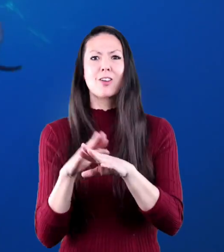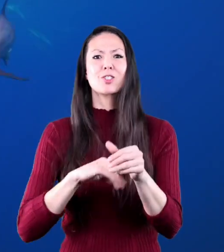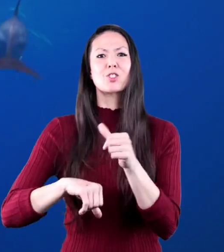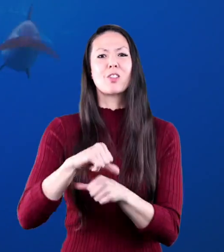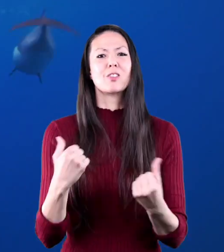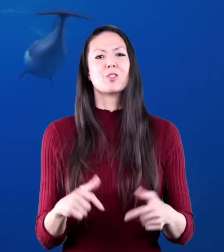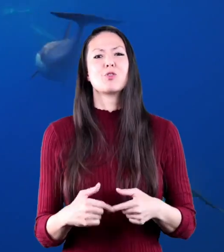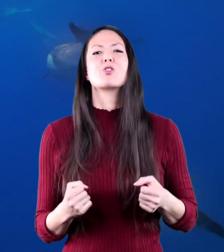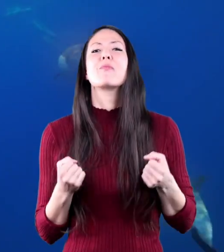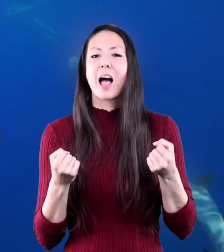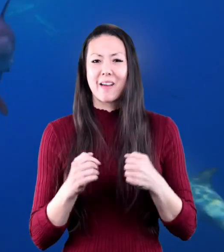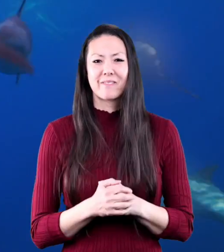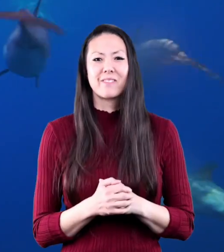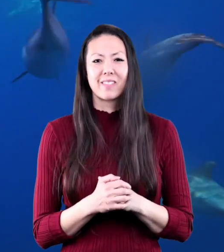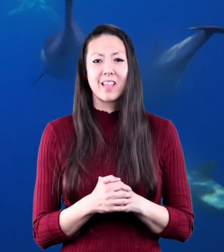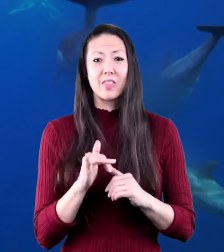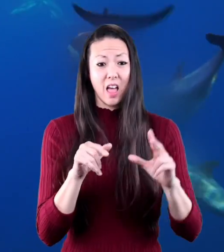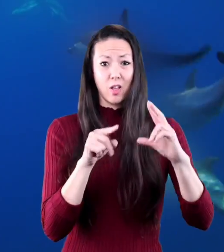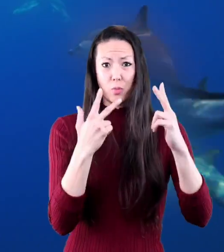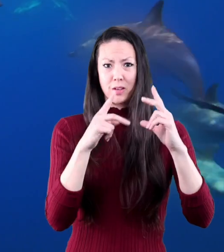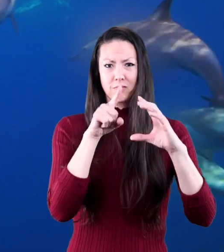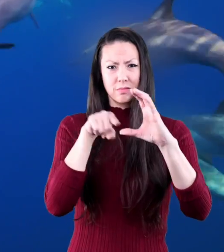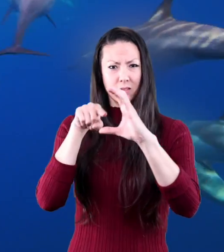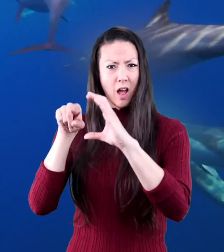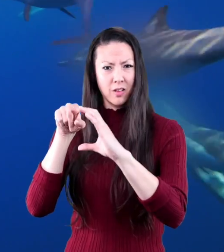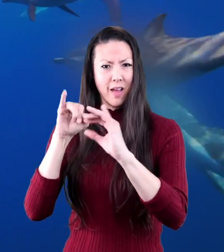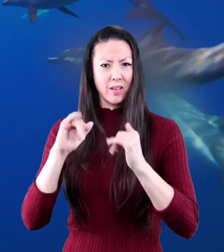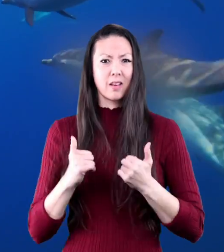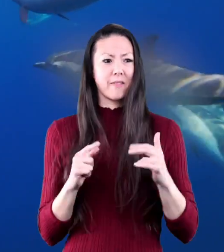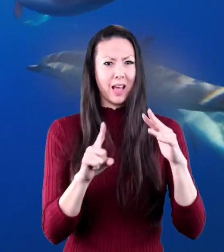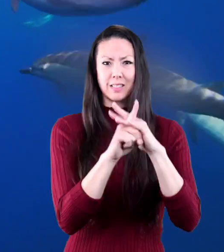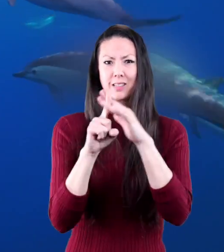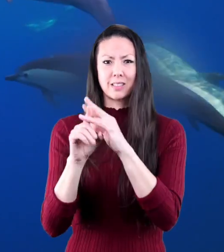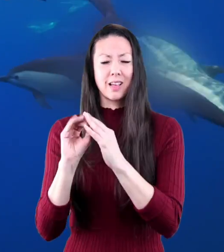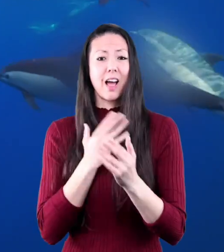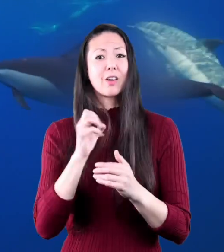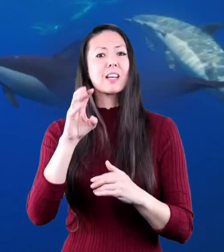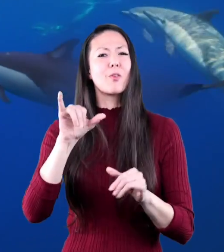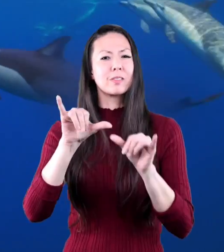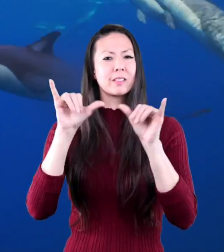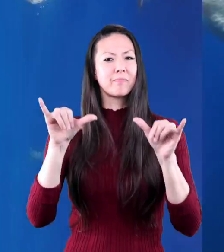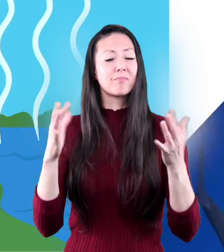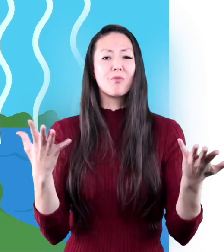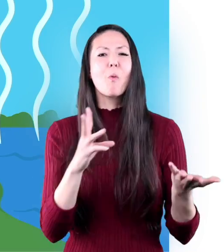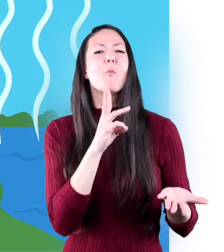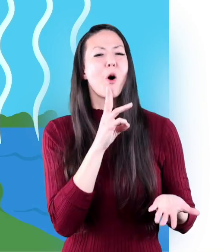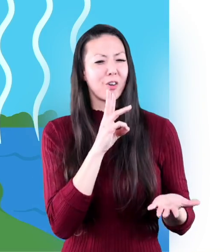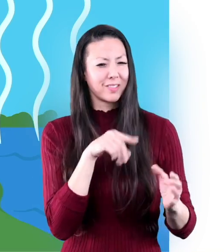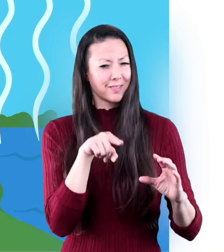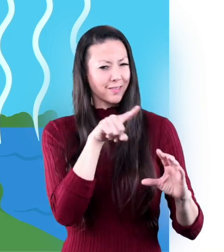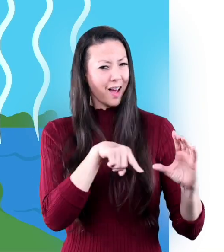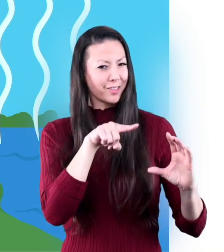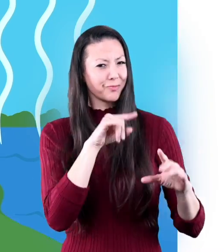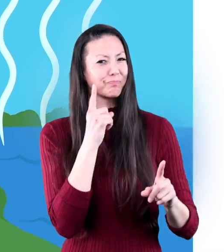for survival there are three cycles that exist in ecosystems the first is the water cycle